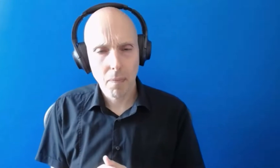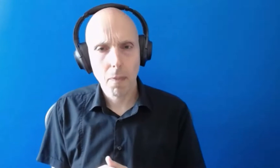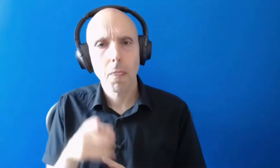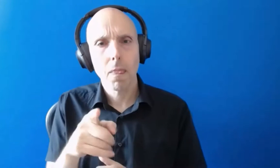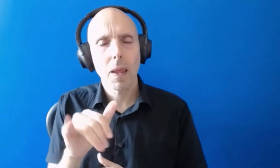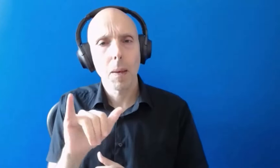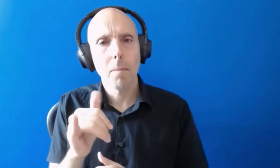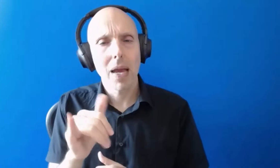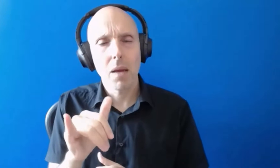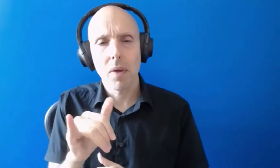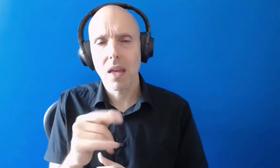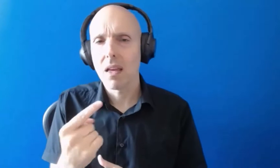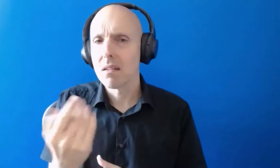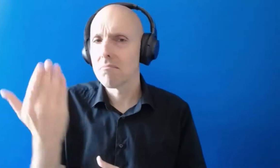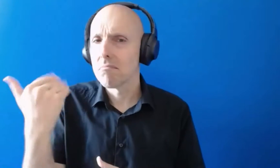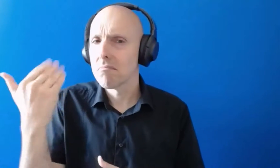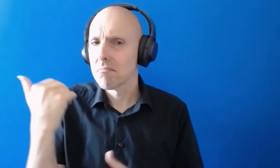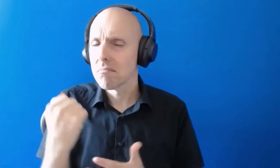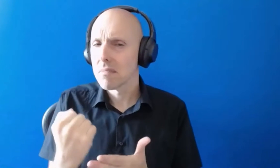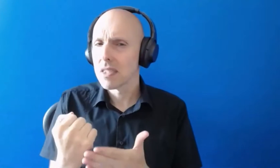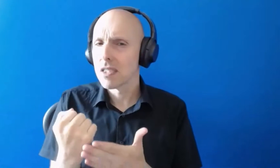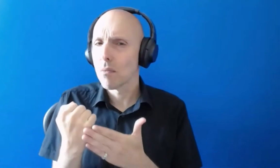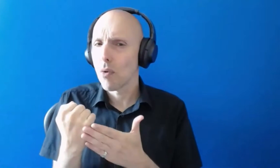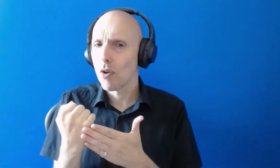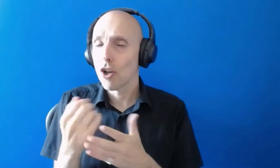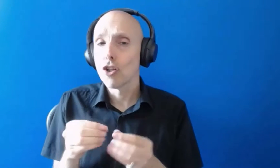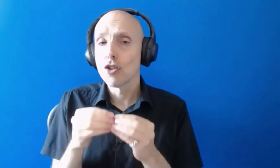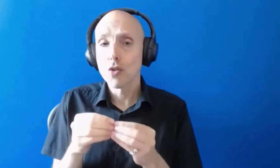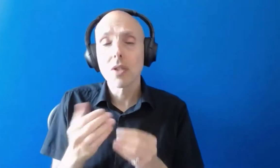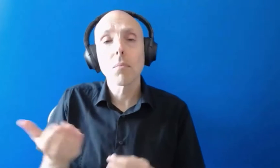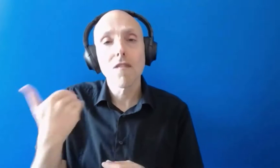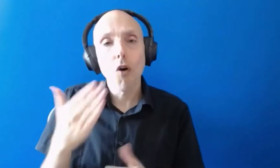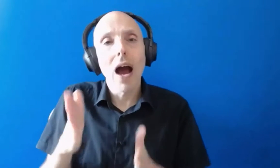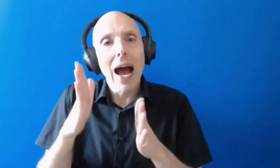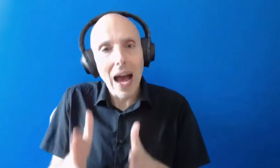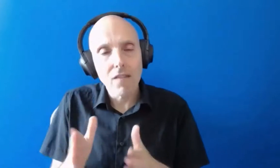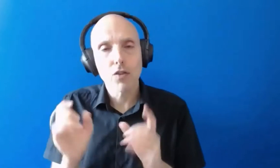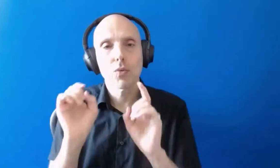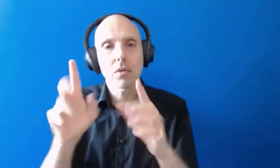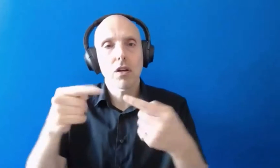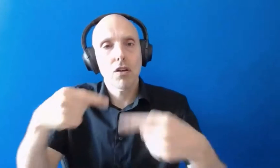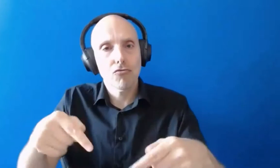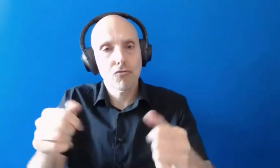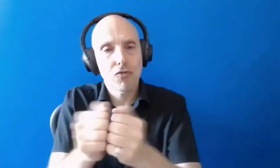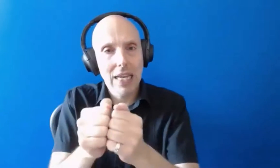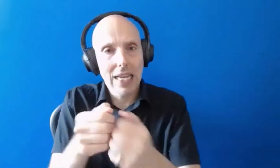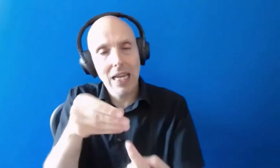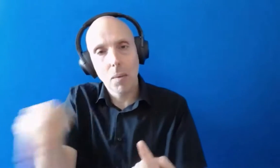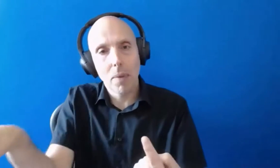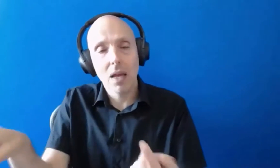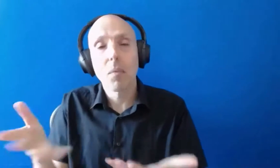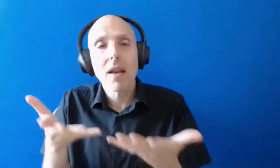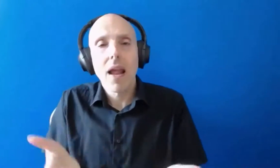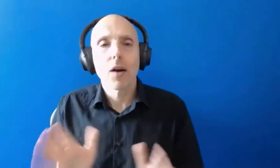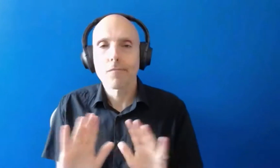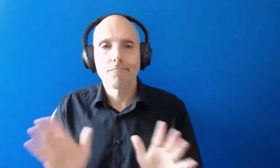support previously um and students did used to have to give consent for us to pay suppliers but that support no longer